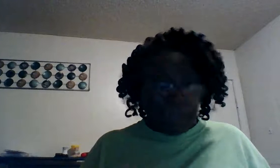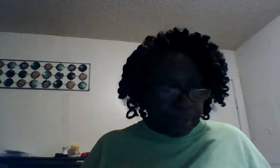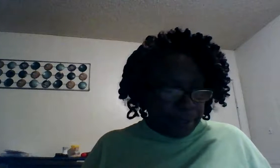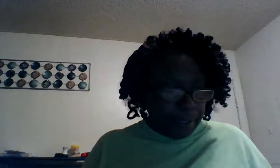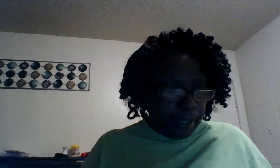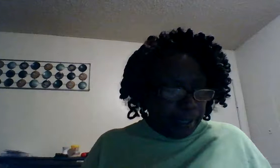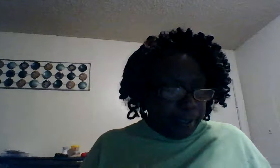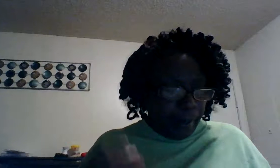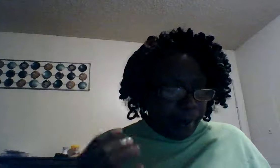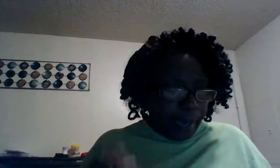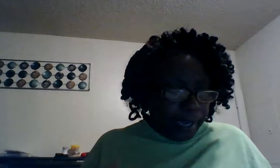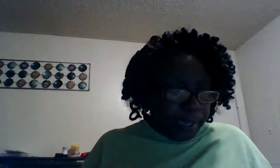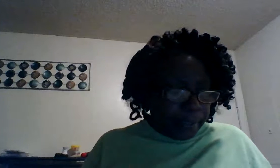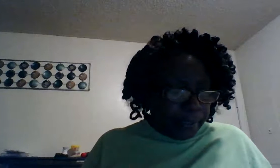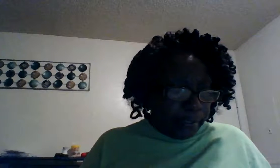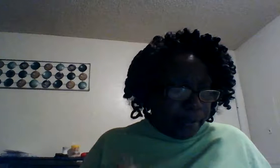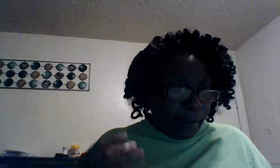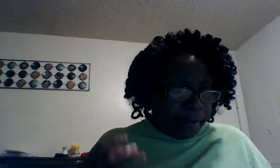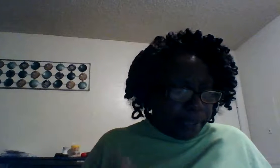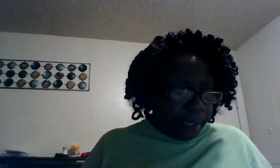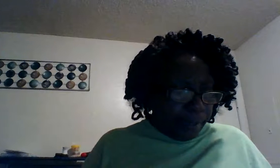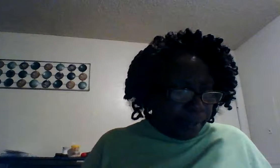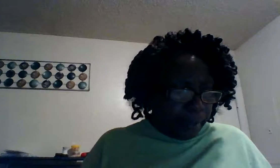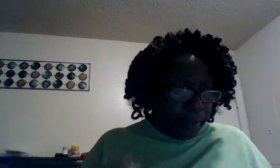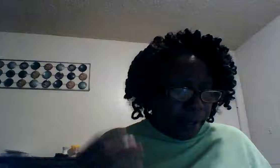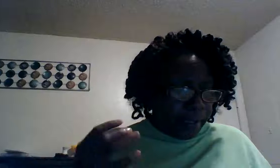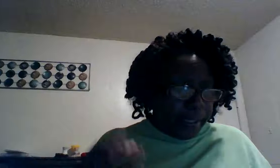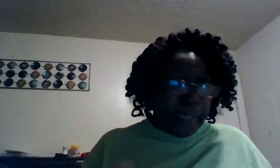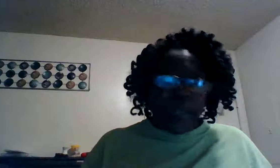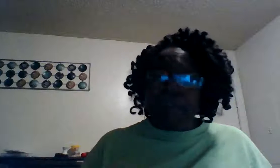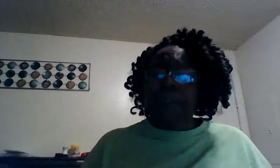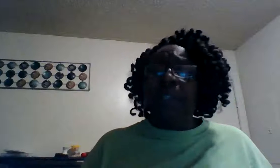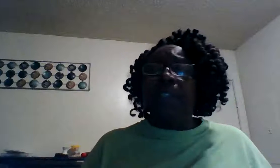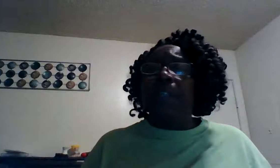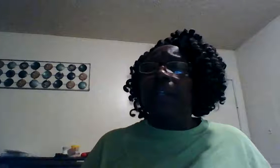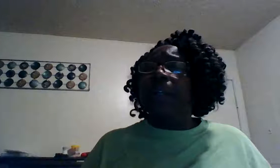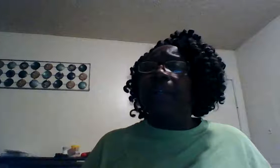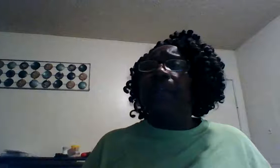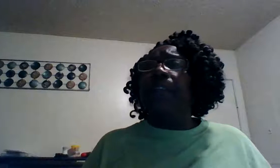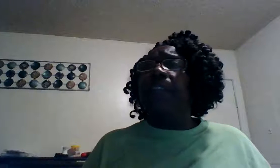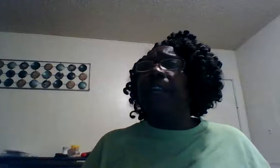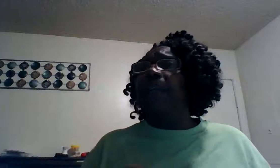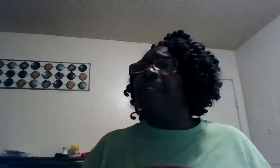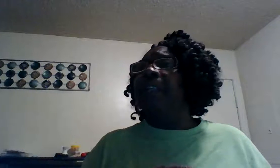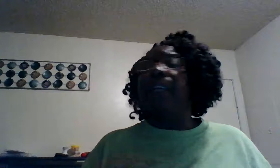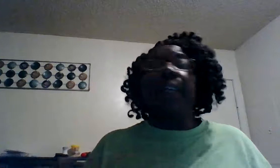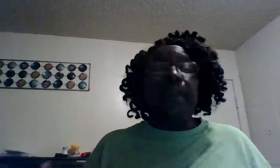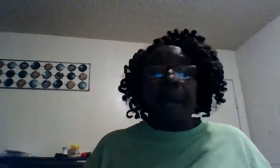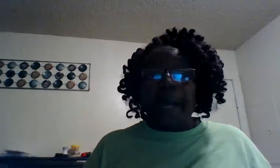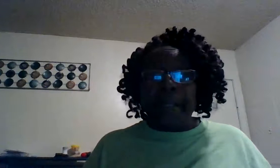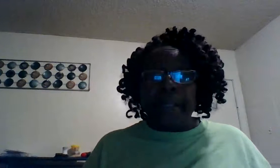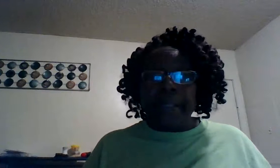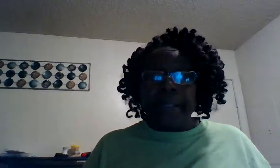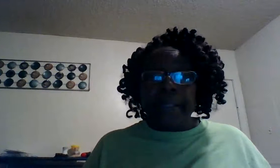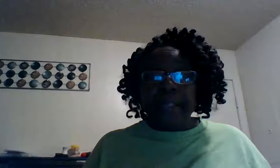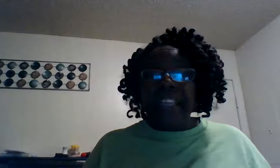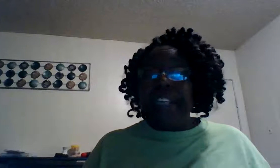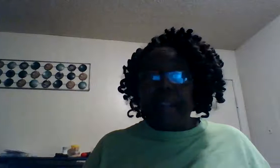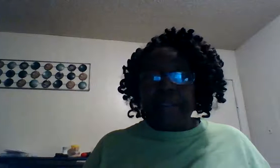us not height nor depth not any creature other creatures that mean anybody anything